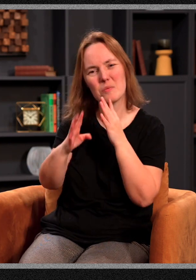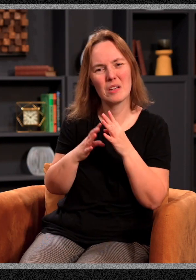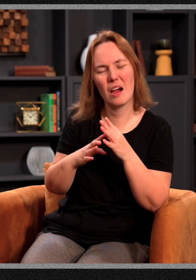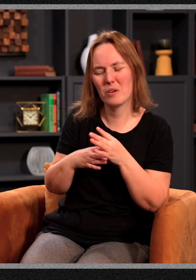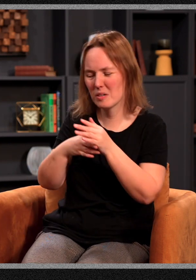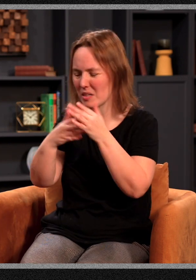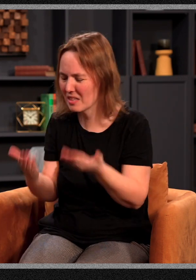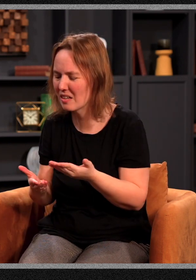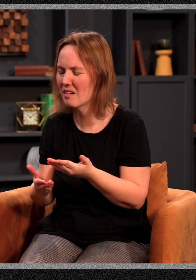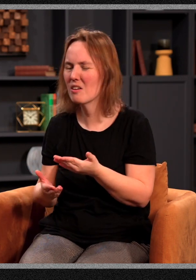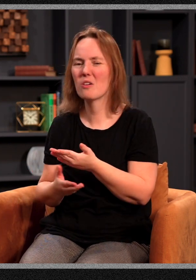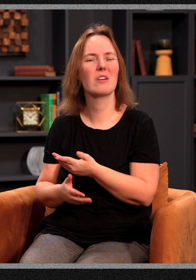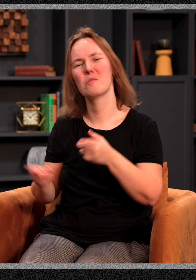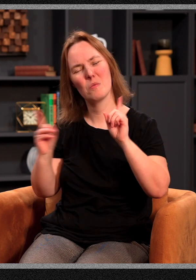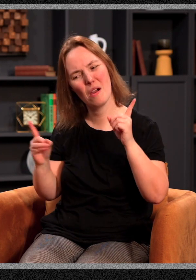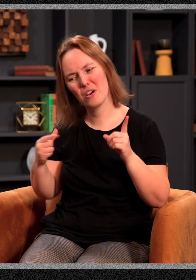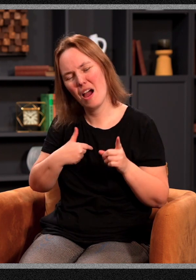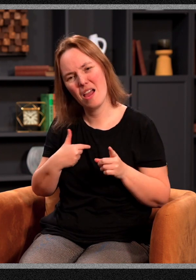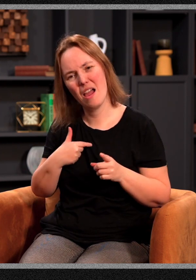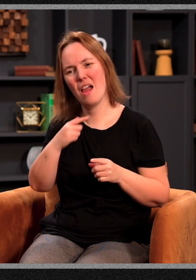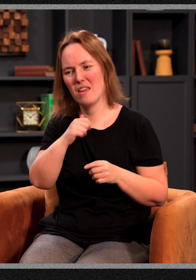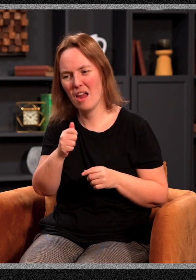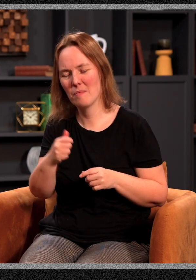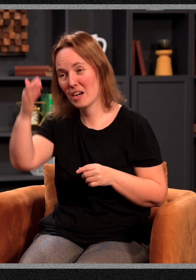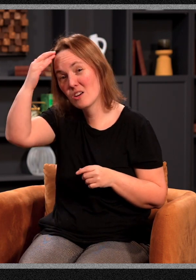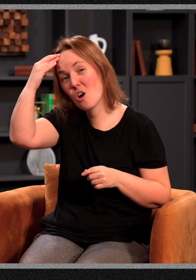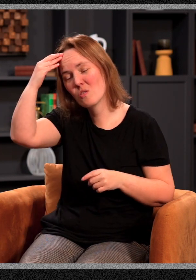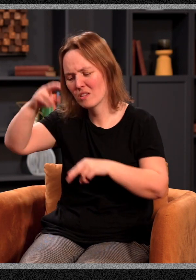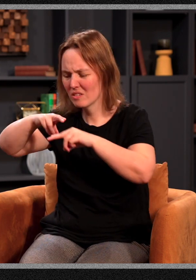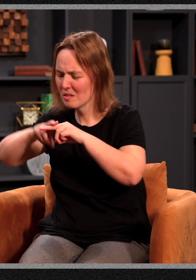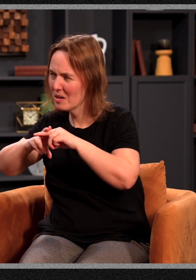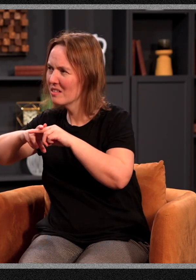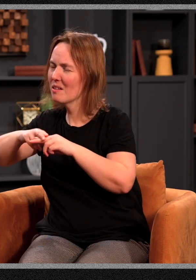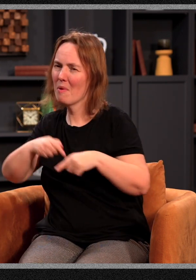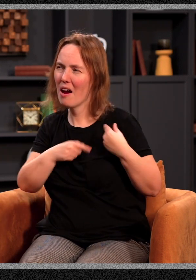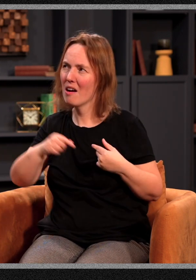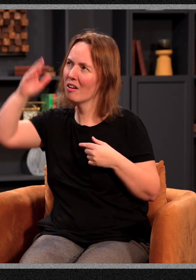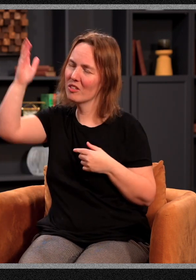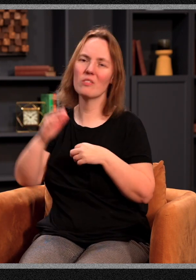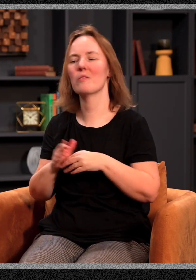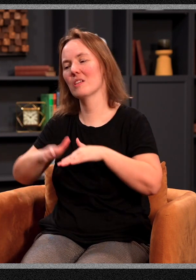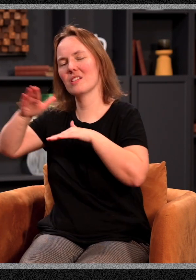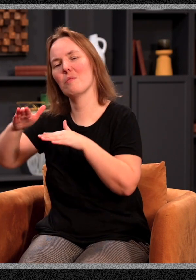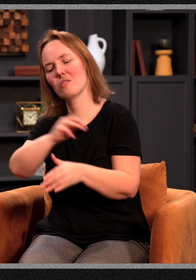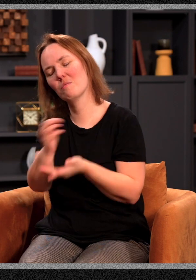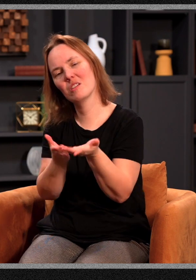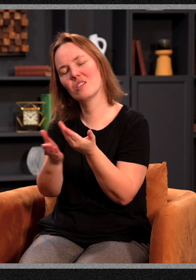present. I want it to be here. I want it to be wherever I am. That I know that there's a dependence in my heart upon you. That when I step out to